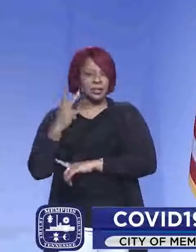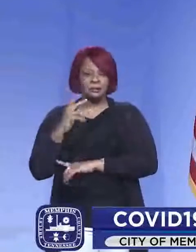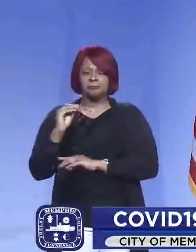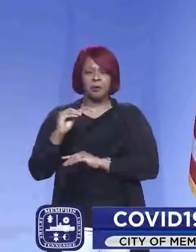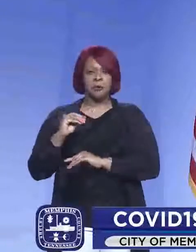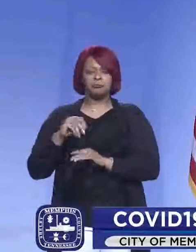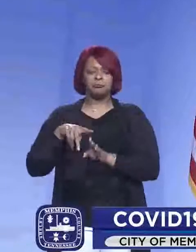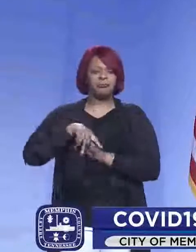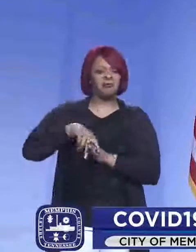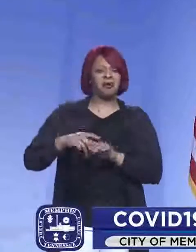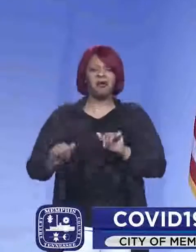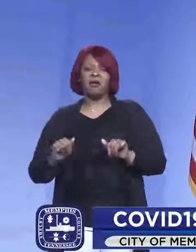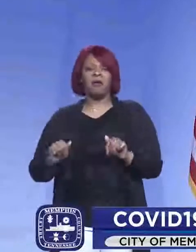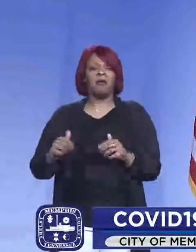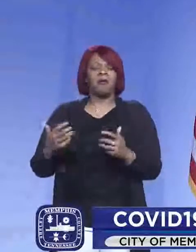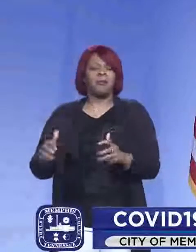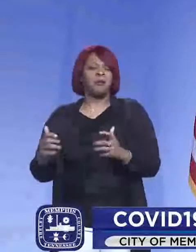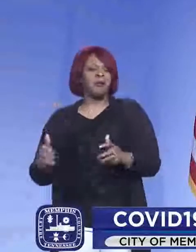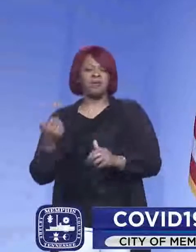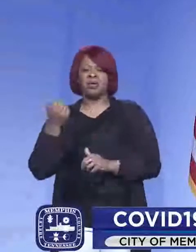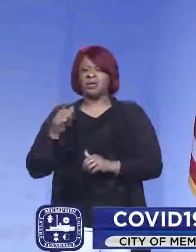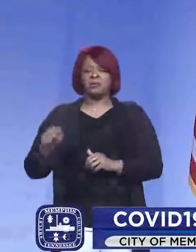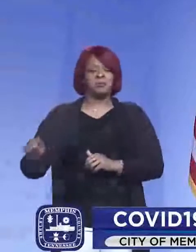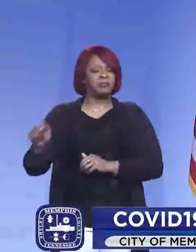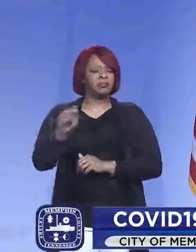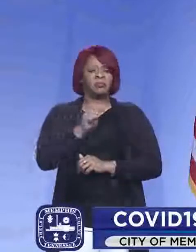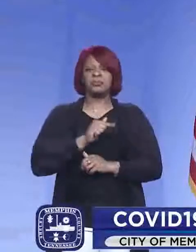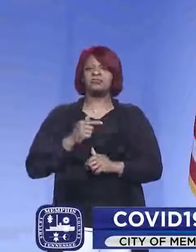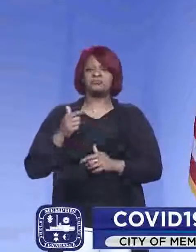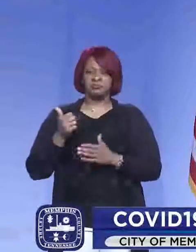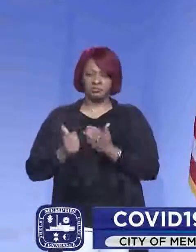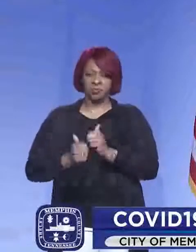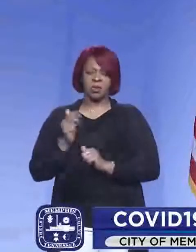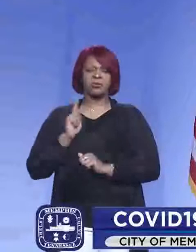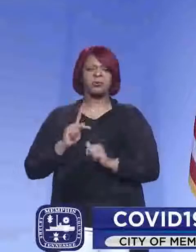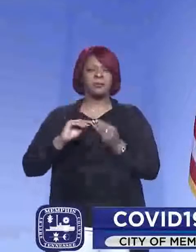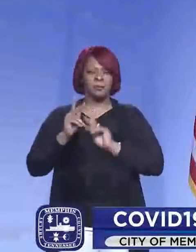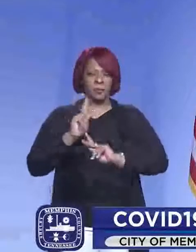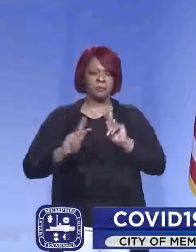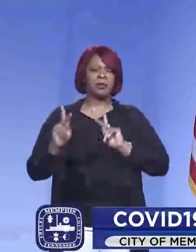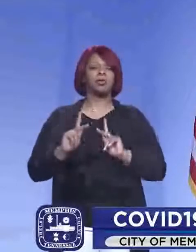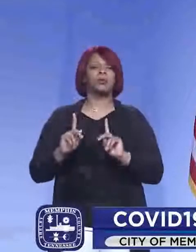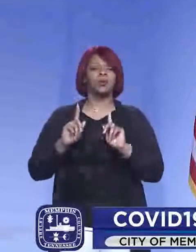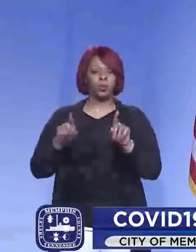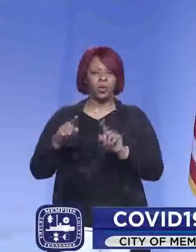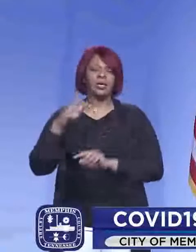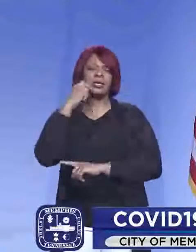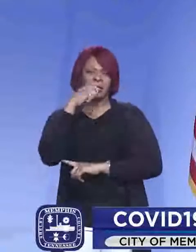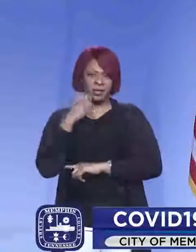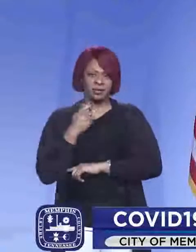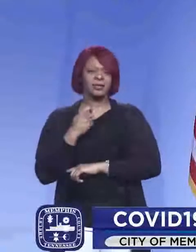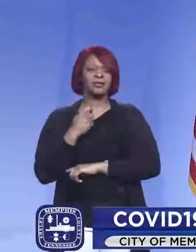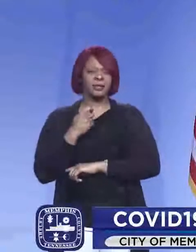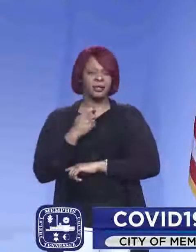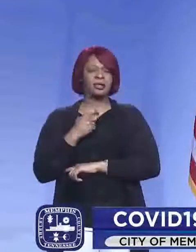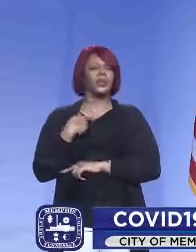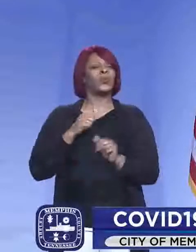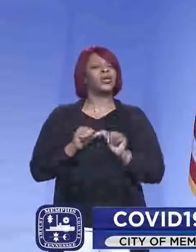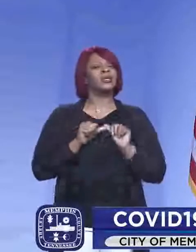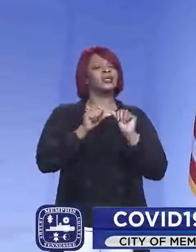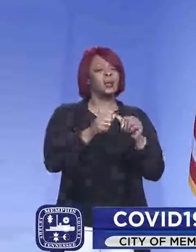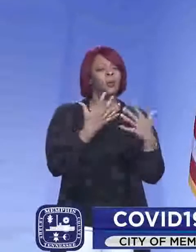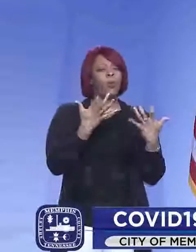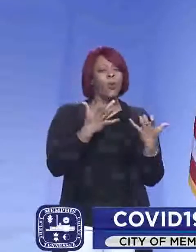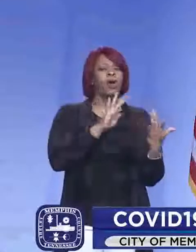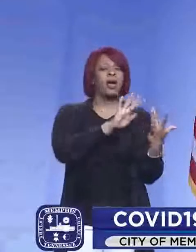hesitancy really from any part of our population to get tested. But we continue to